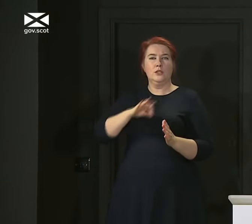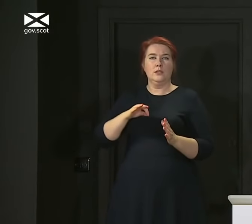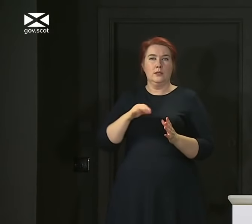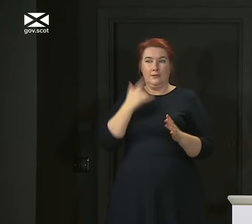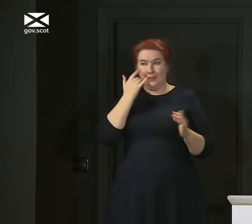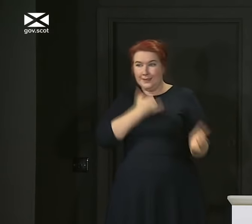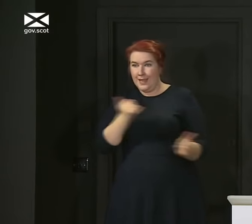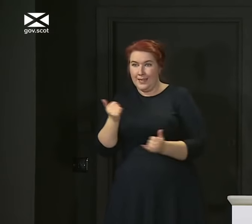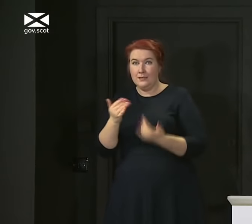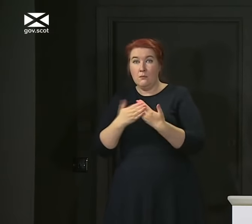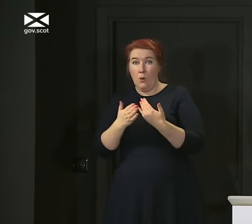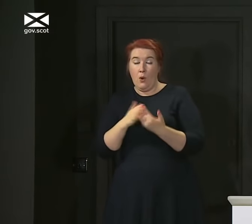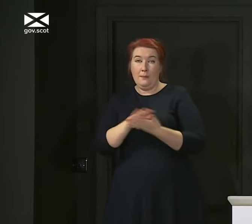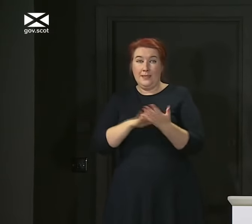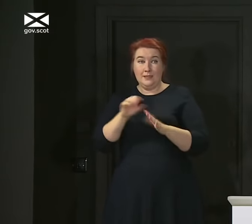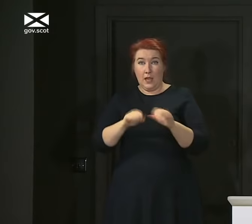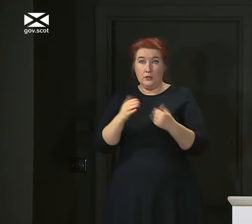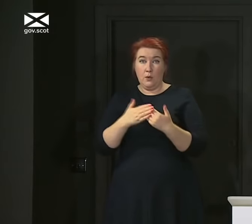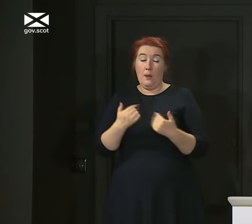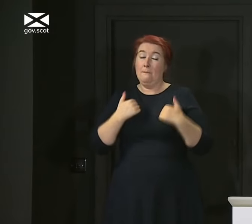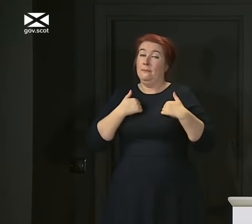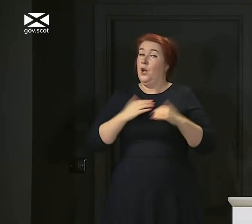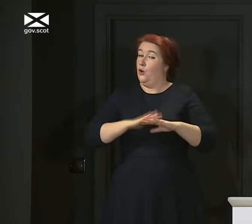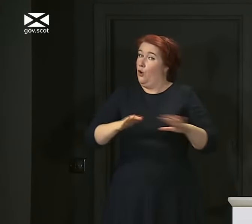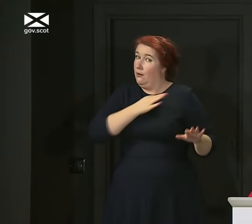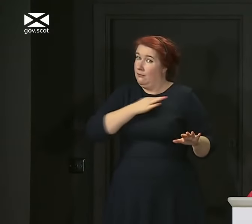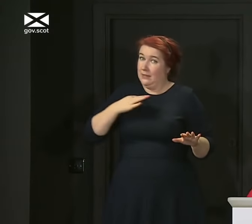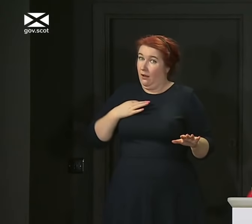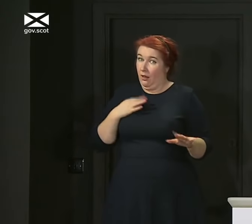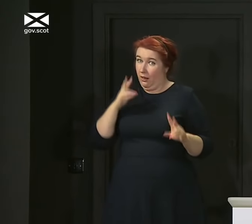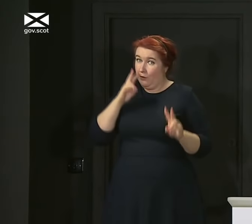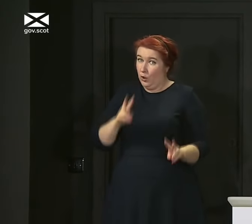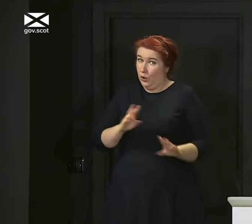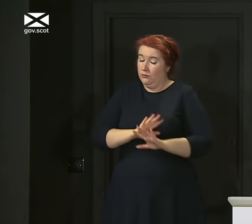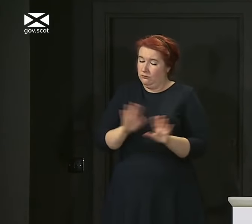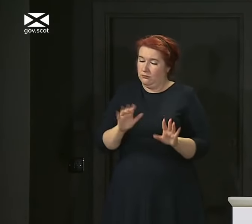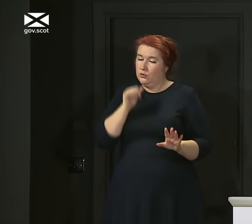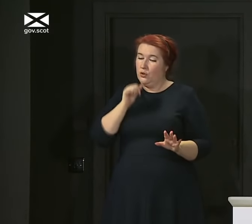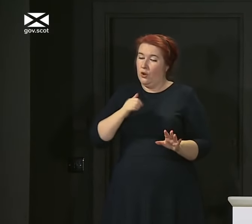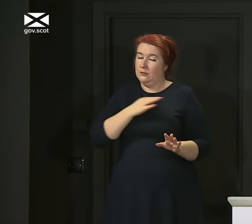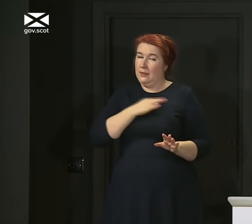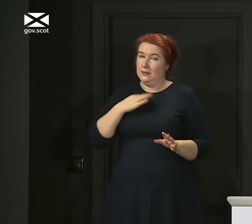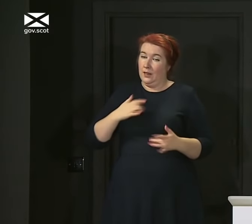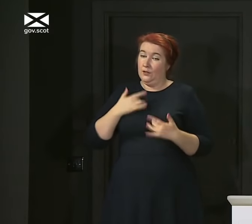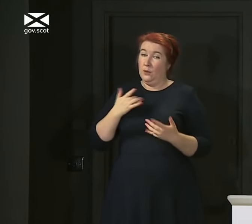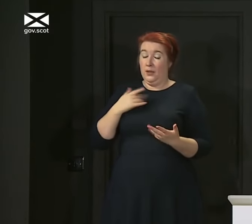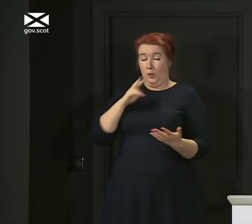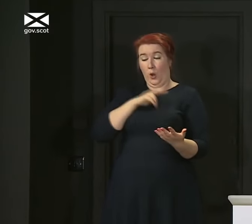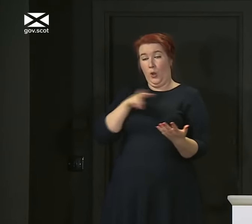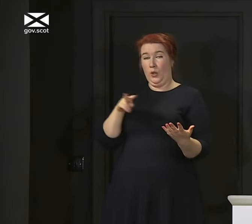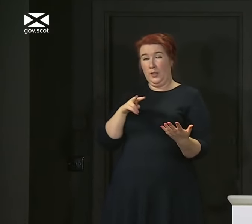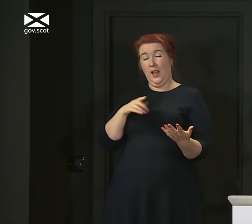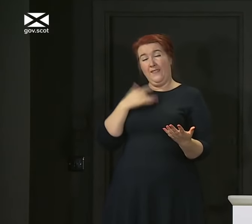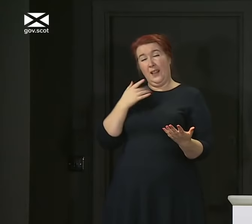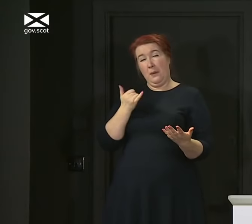more testing now? My non-clinical view of that, but based on all of the information I look at, is that it's possibly a bit of both.